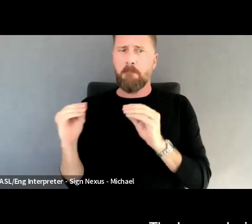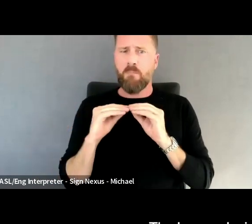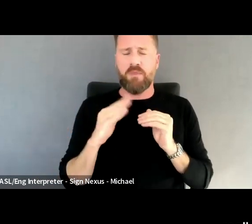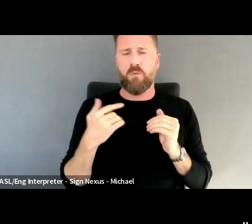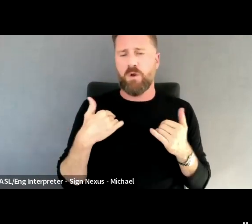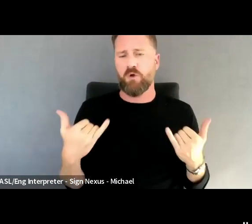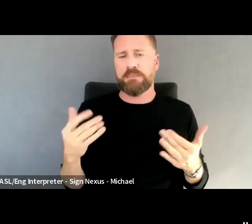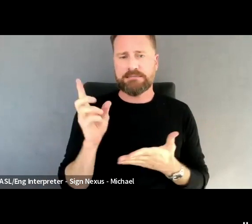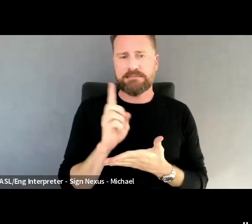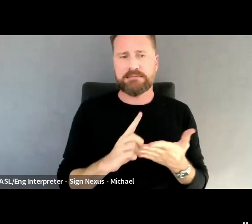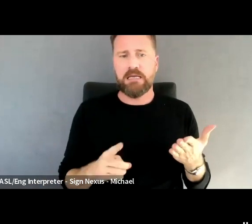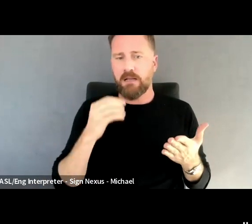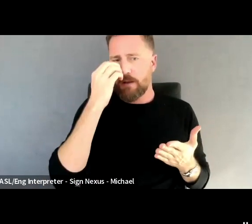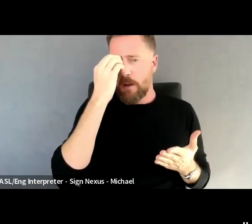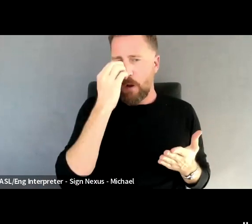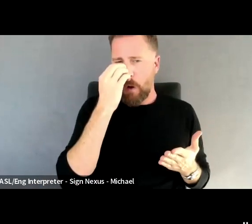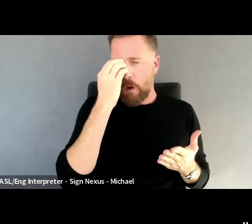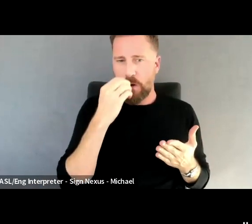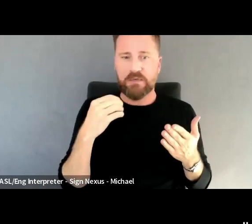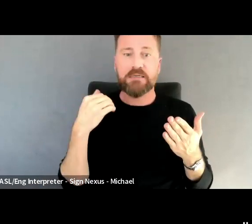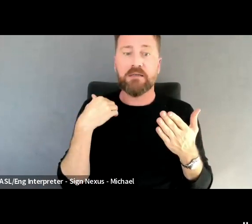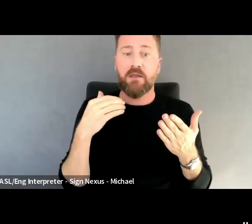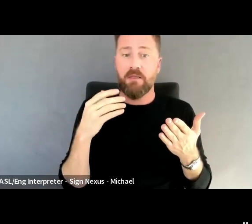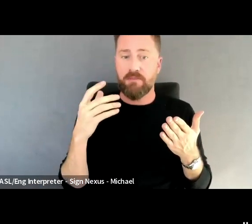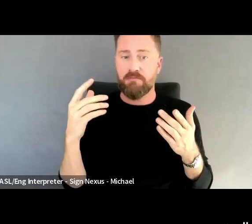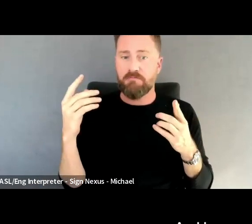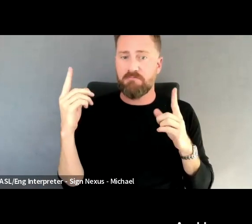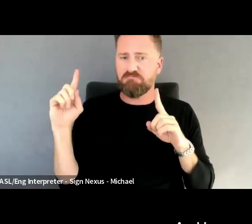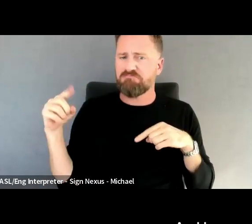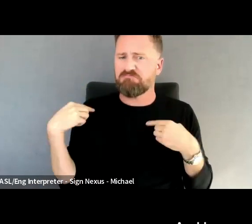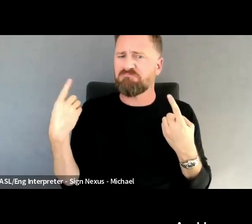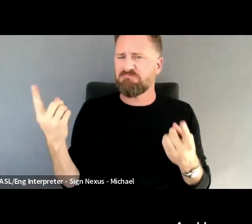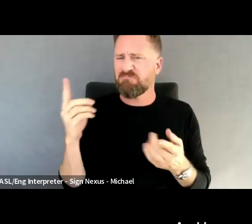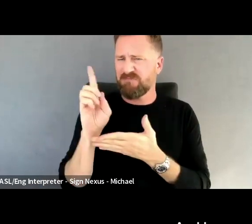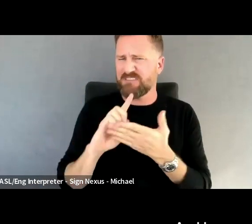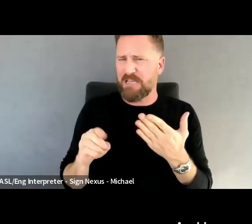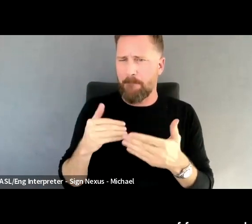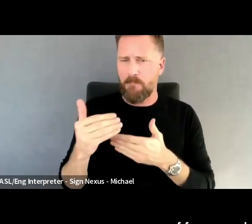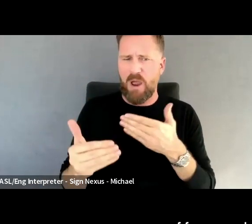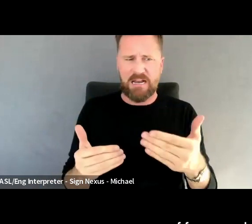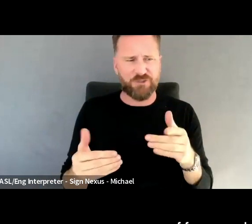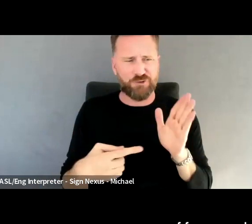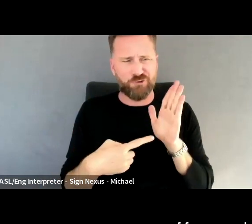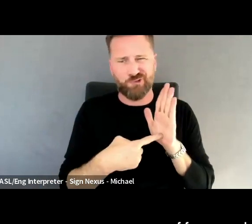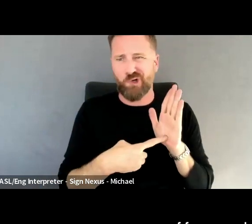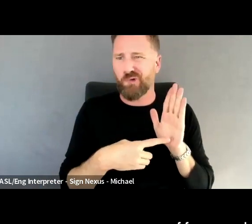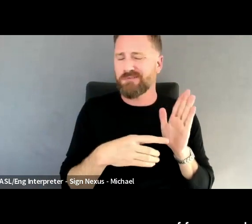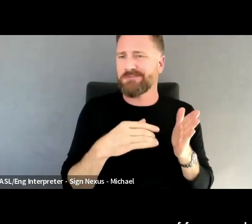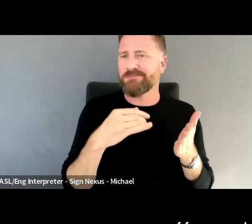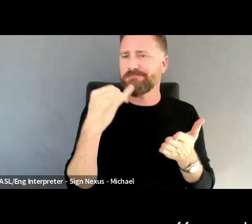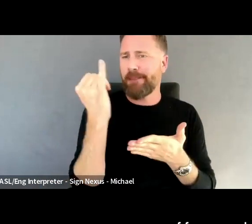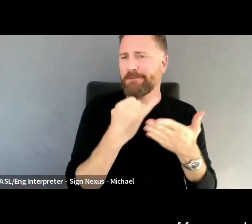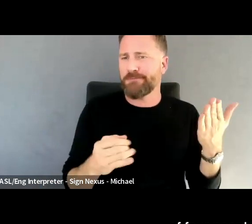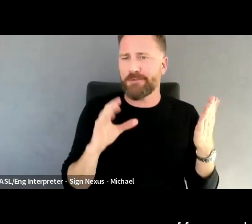we have really can limit us. And here we've got an illustration of four